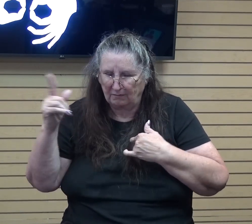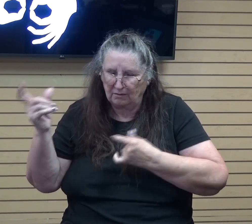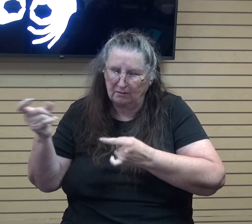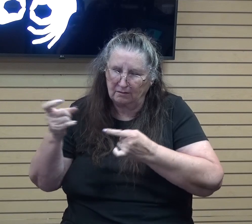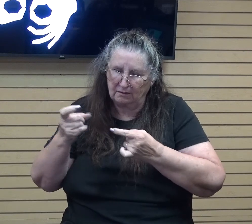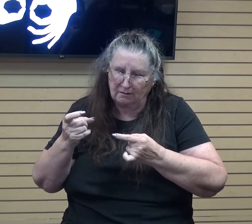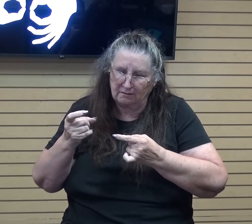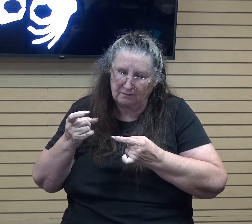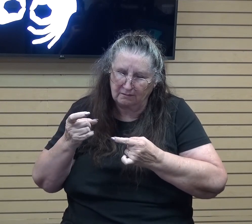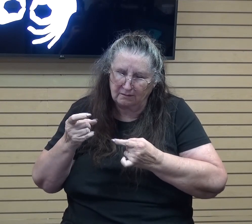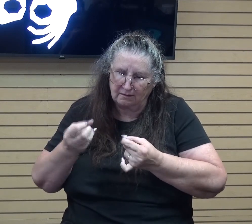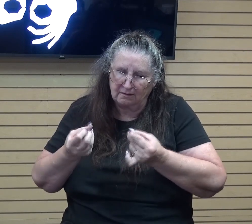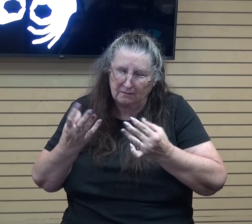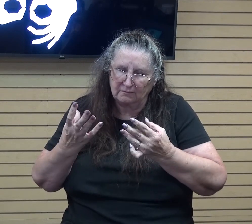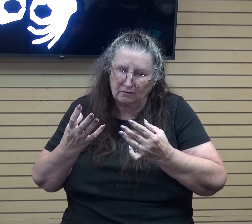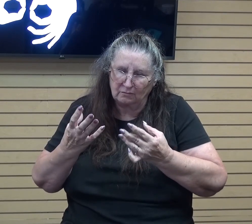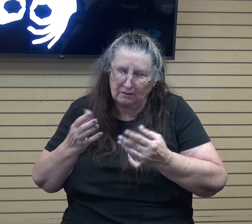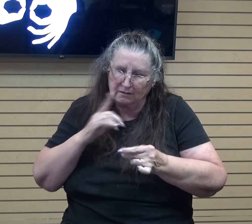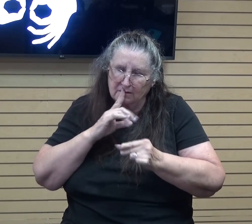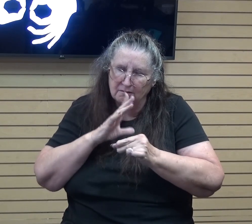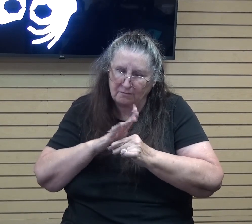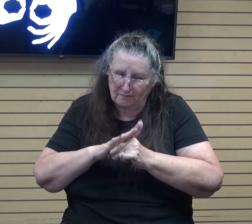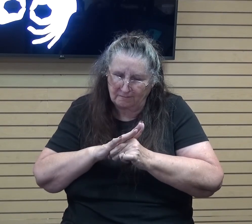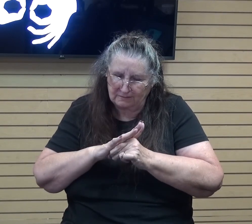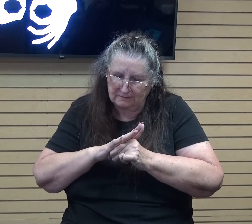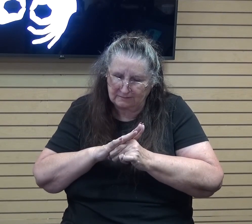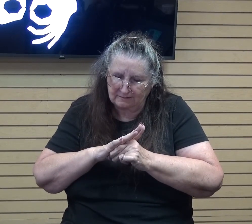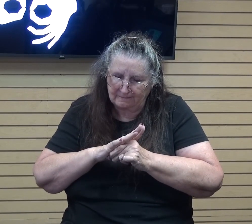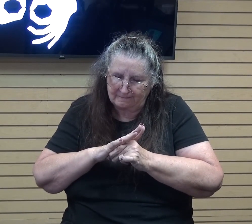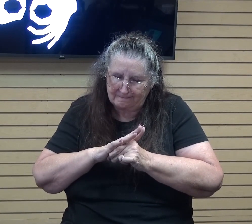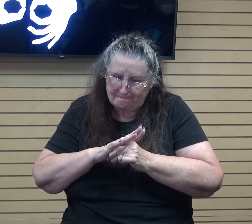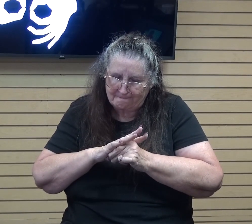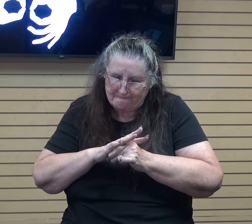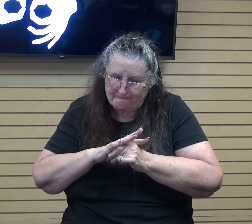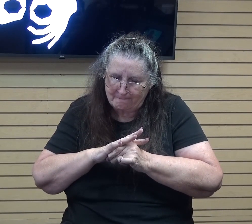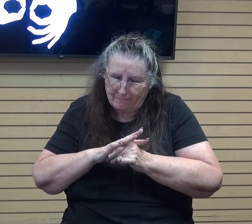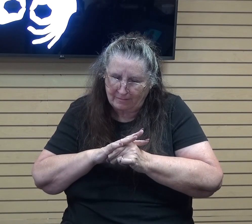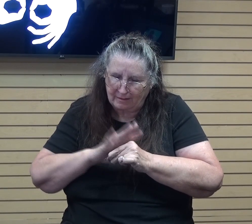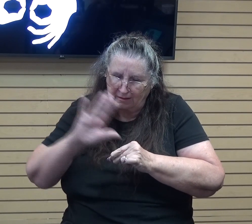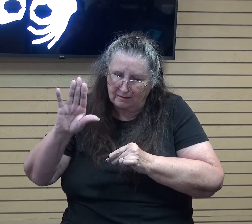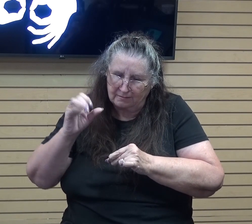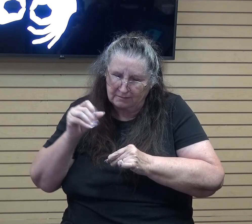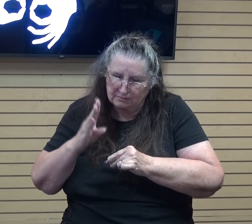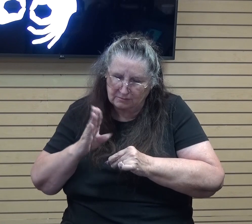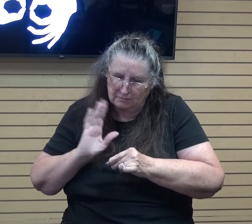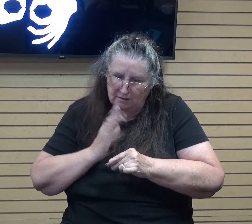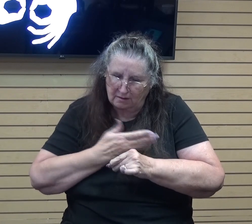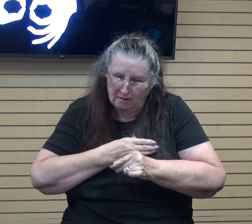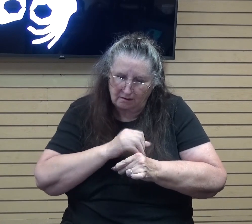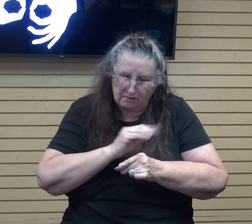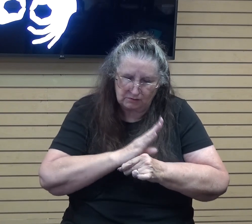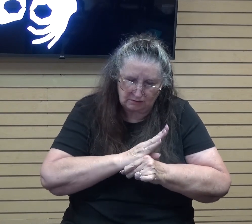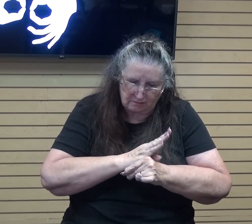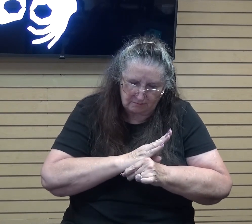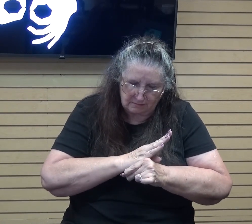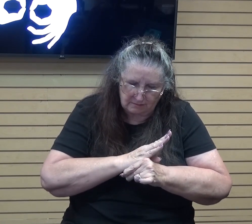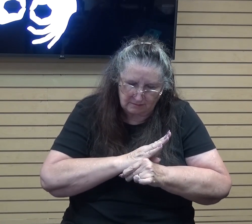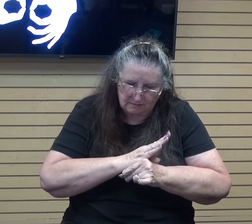so many of these promises. That's Your job. Our job is to turn to You,